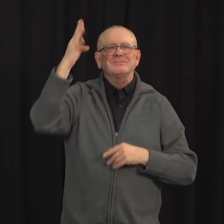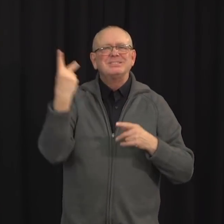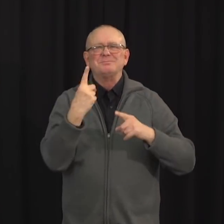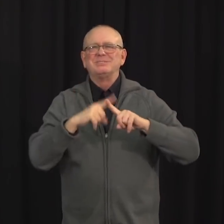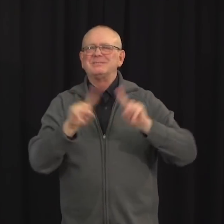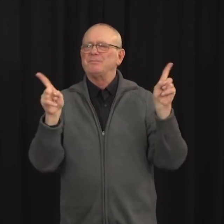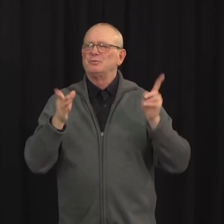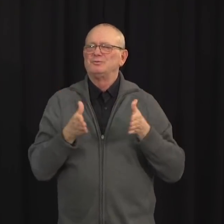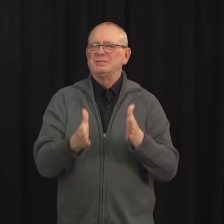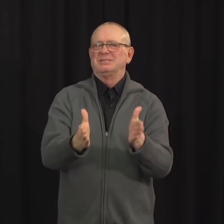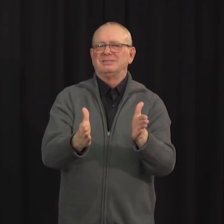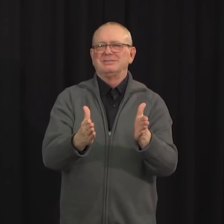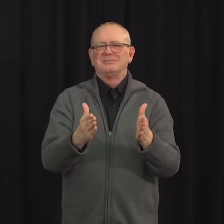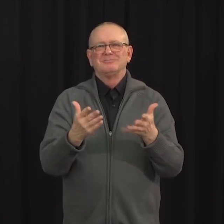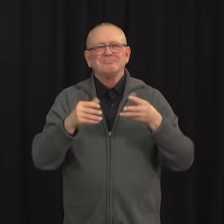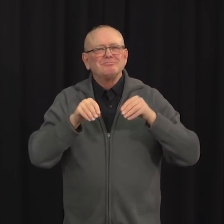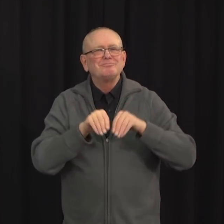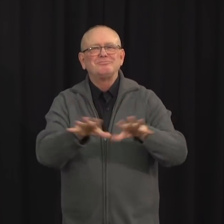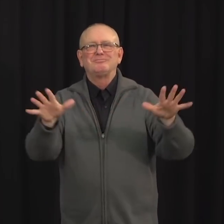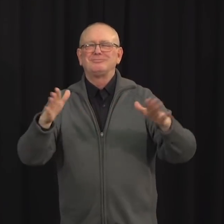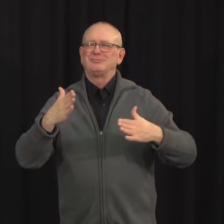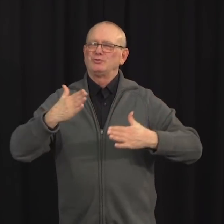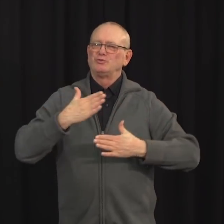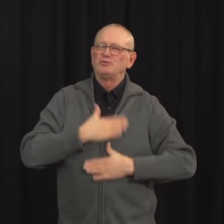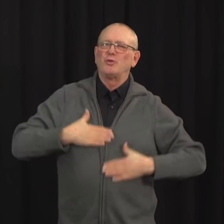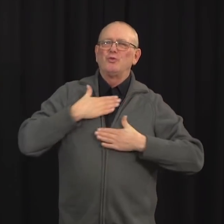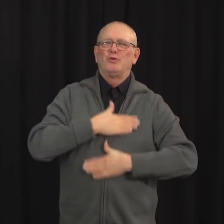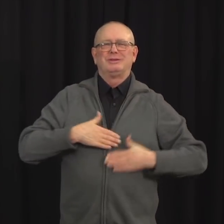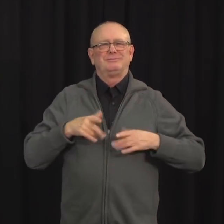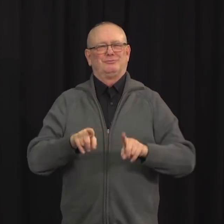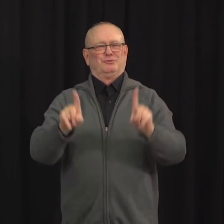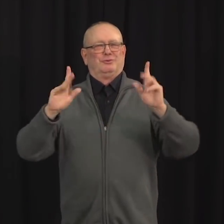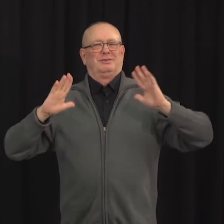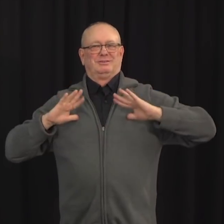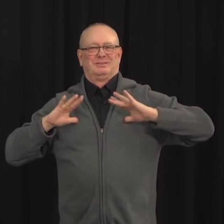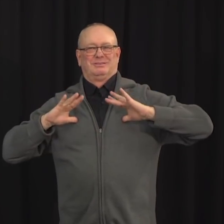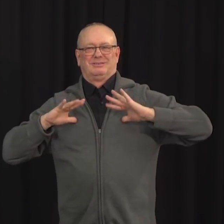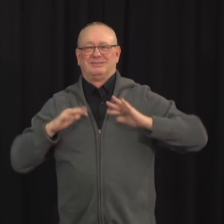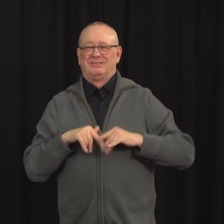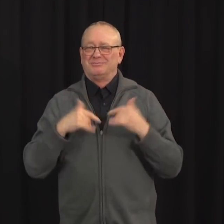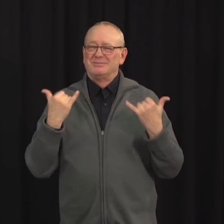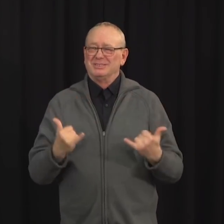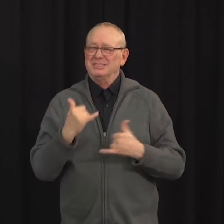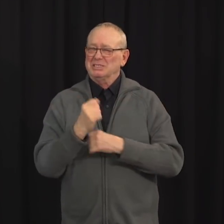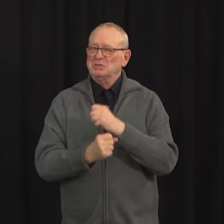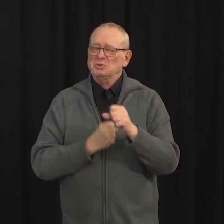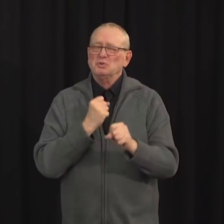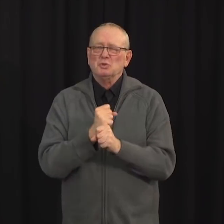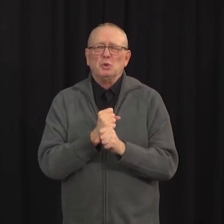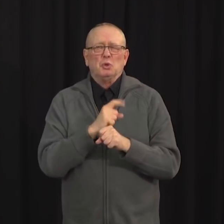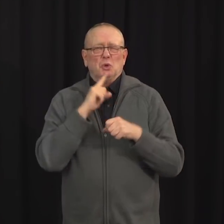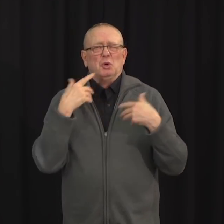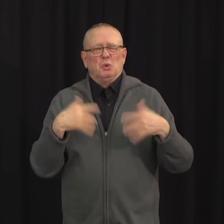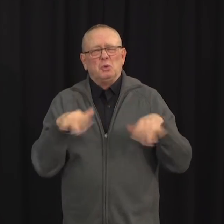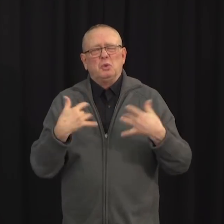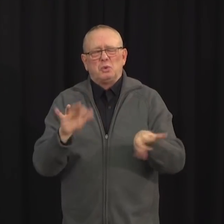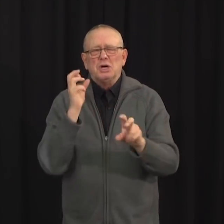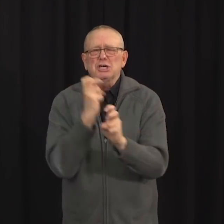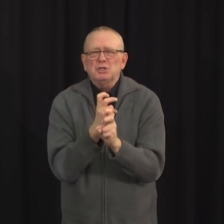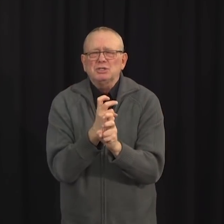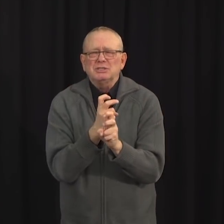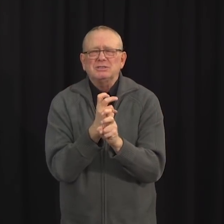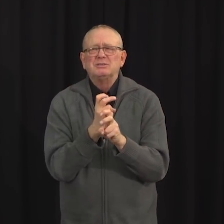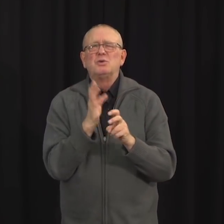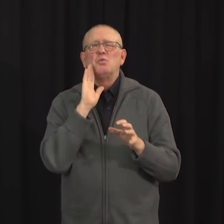this holiday season will be difficult for many people. This is a particularly challenging time for those living and working in continuing